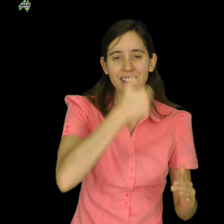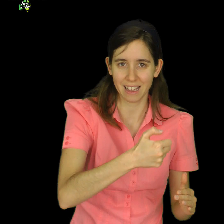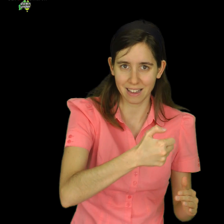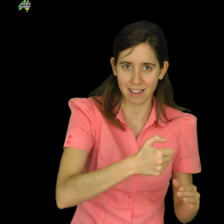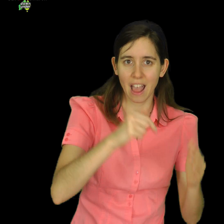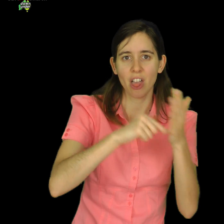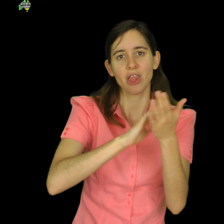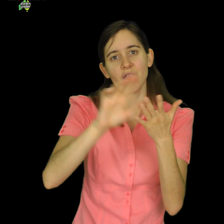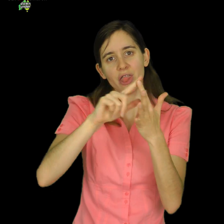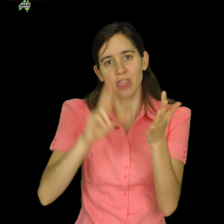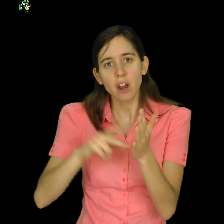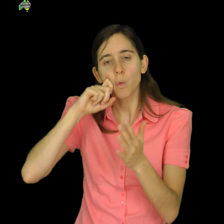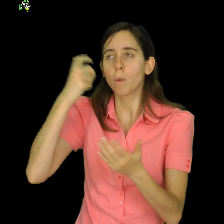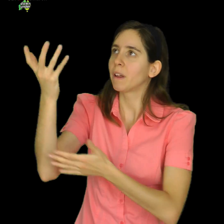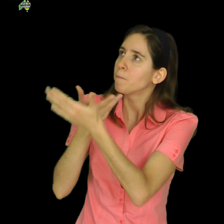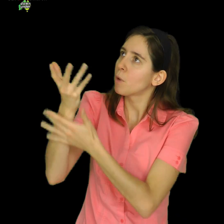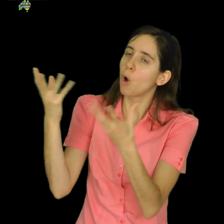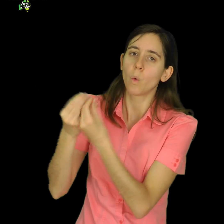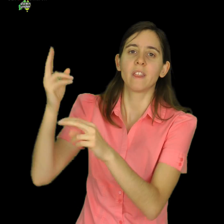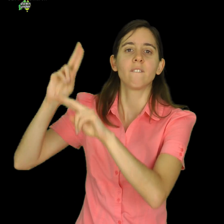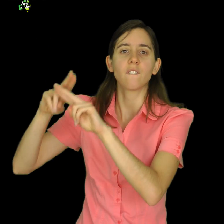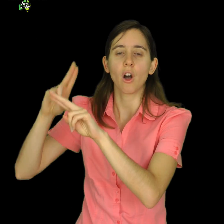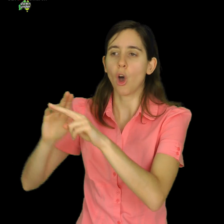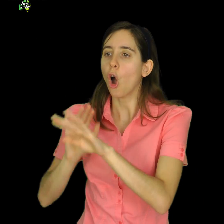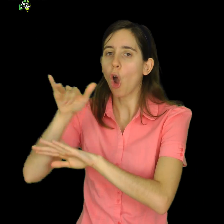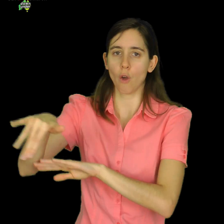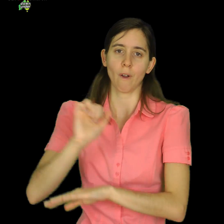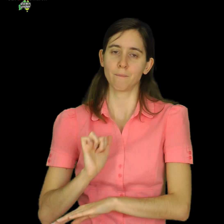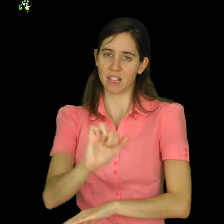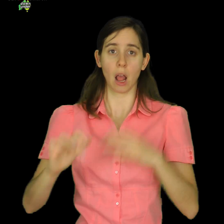in conversation with his father over his entire lifetime.